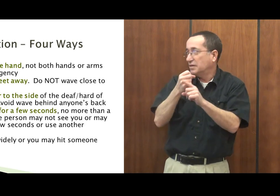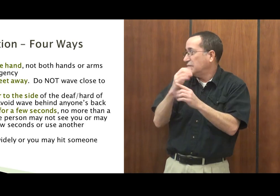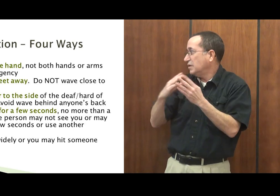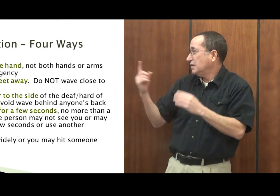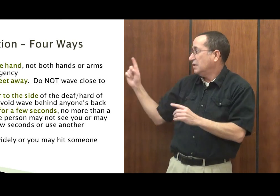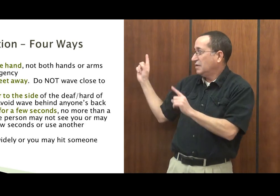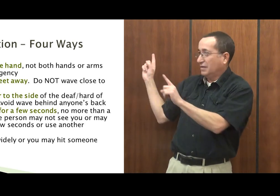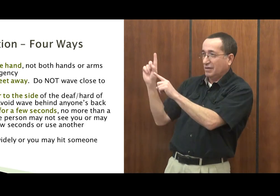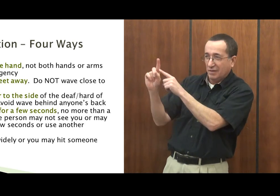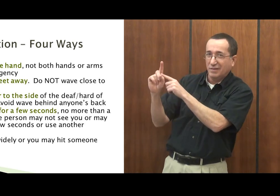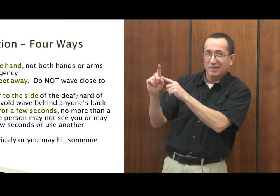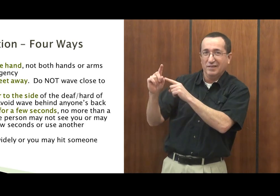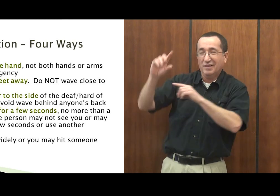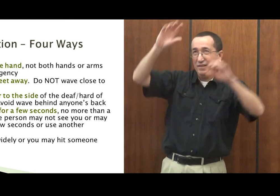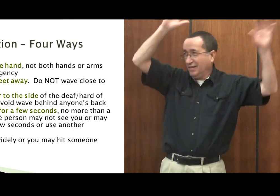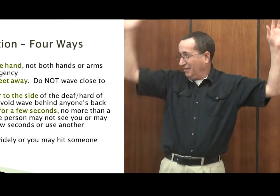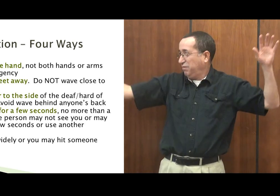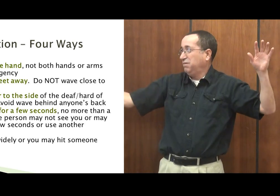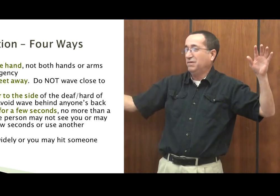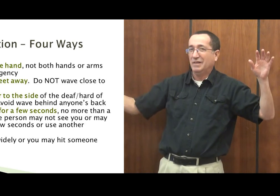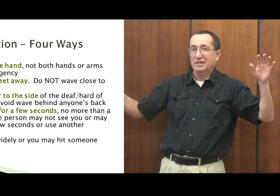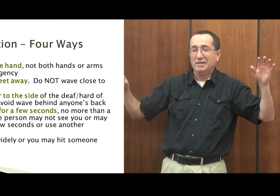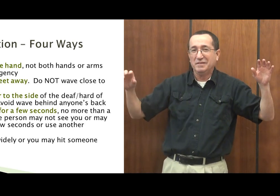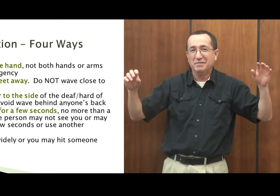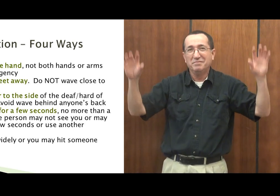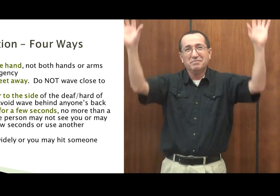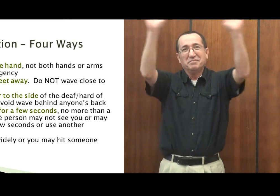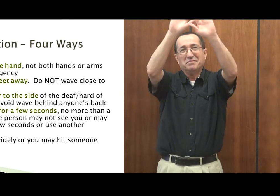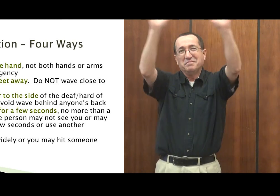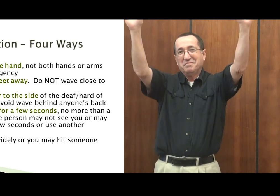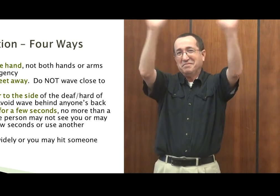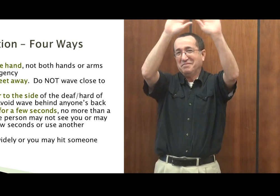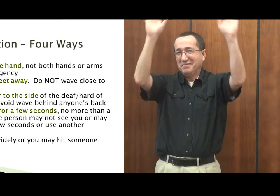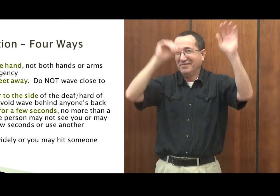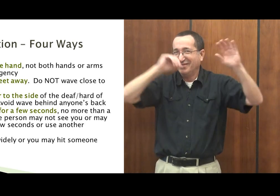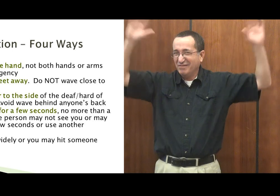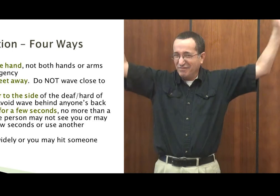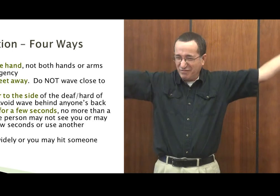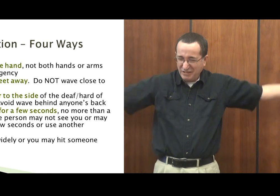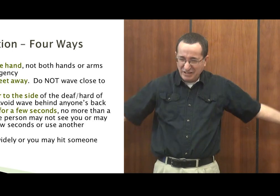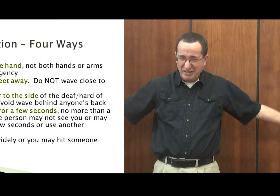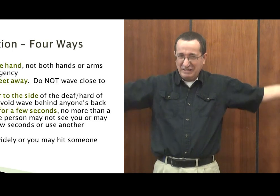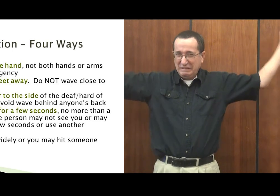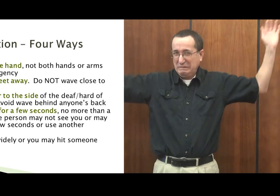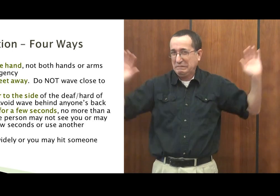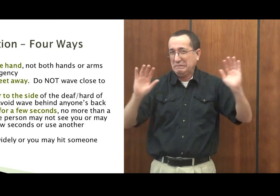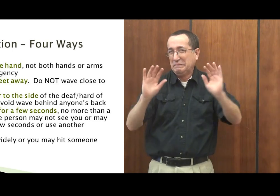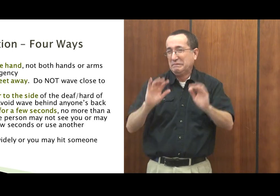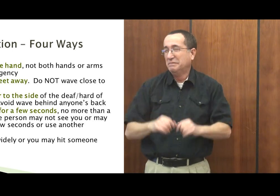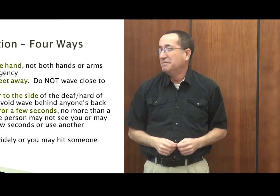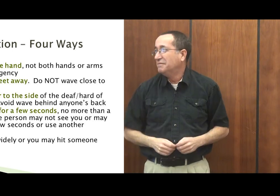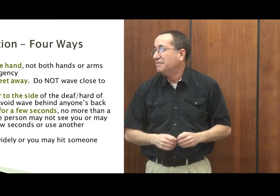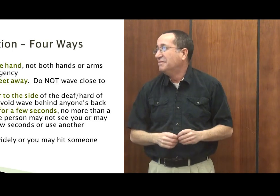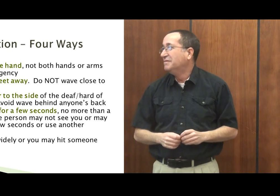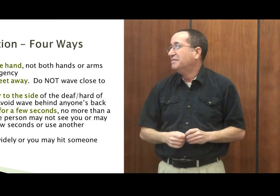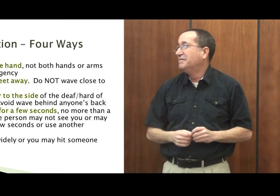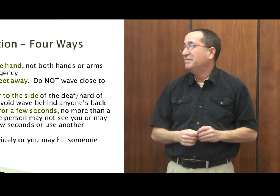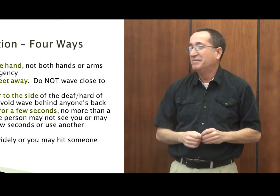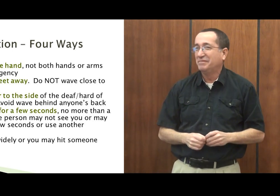I mean, be careful of waving really big. could take somebody out next to you. So keep your